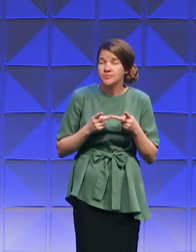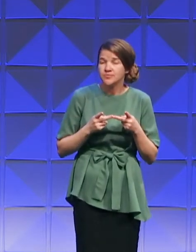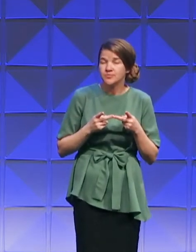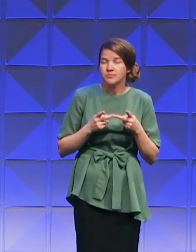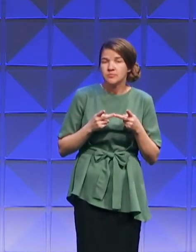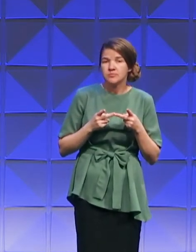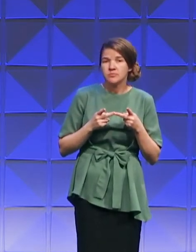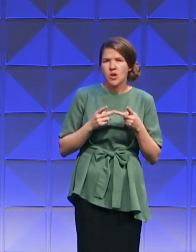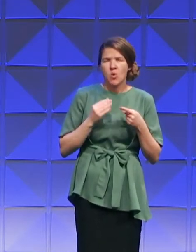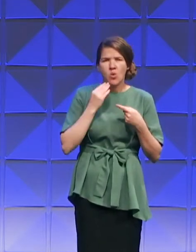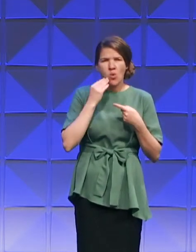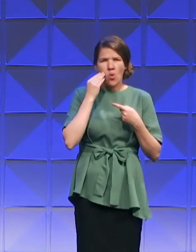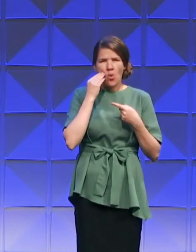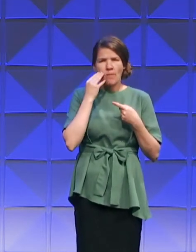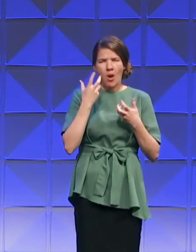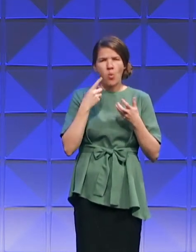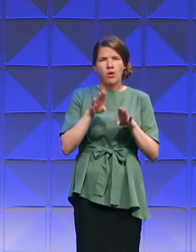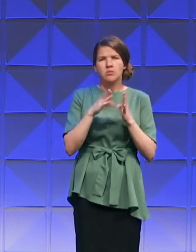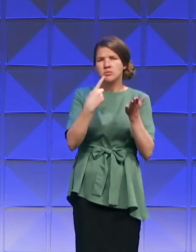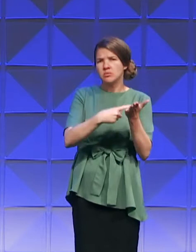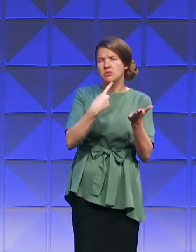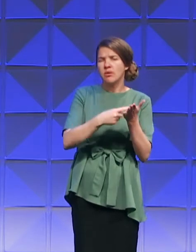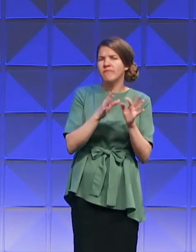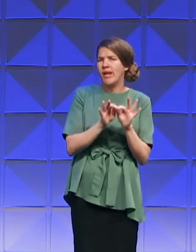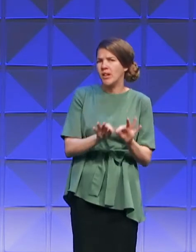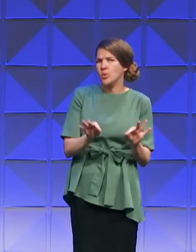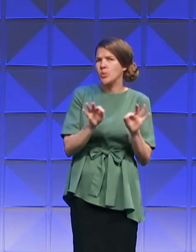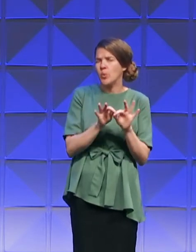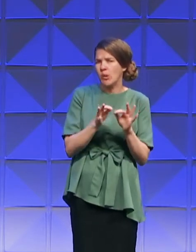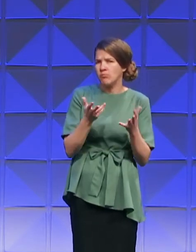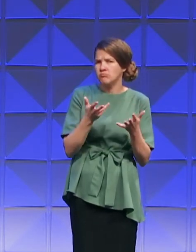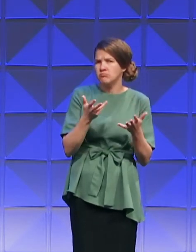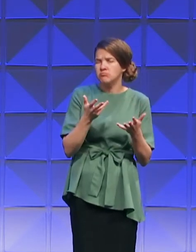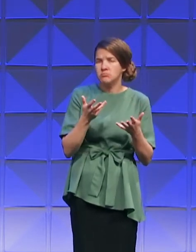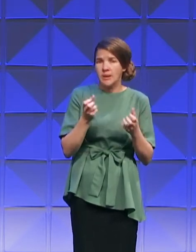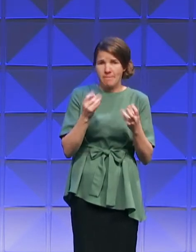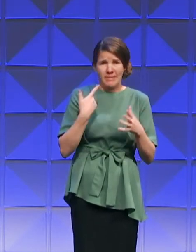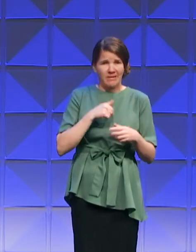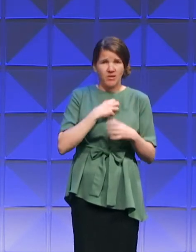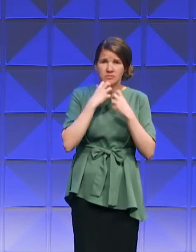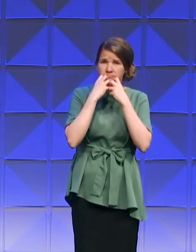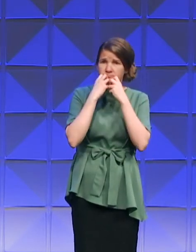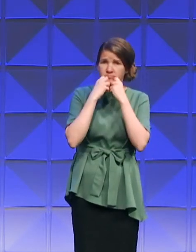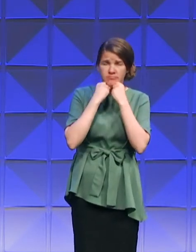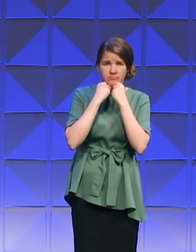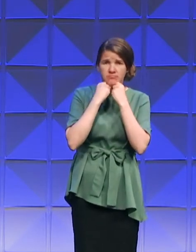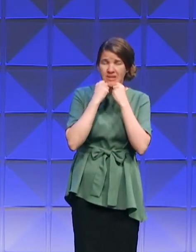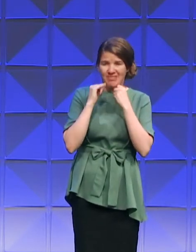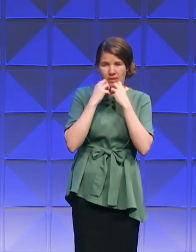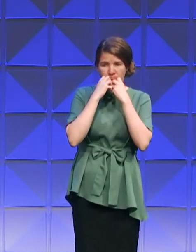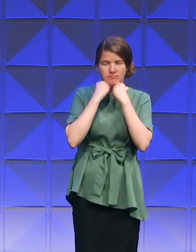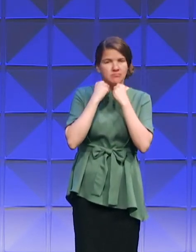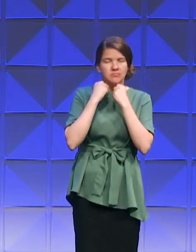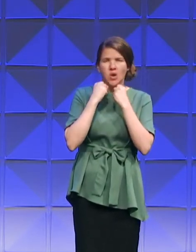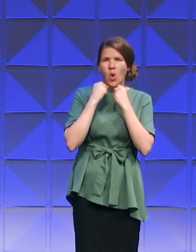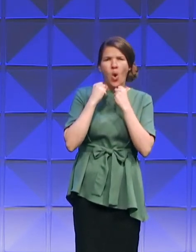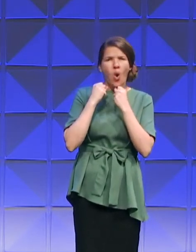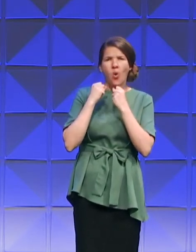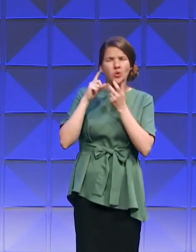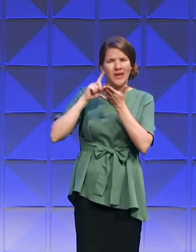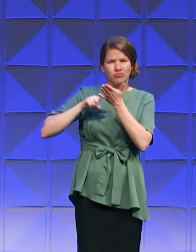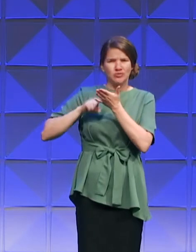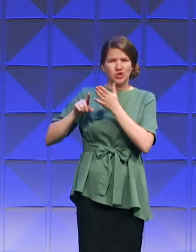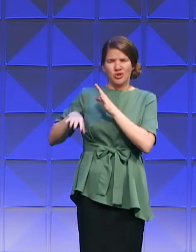the value of home. The value of home has meant so much to us, and it can be traced centuries back of how we've